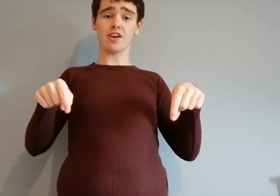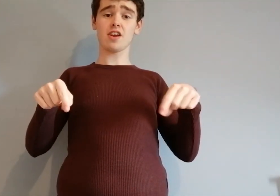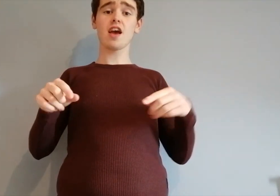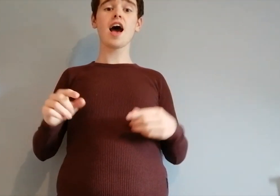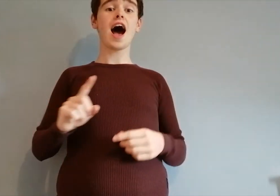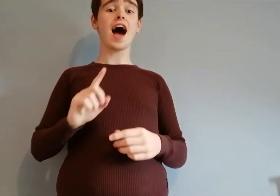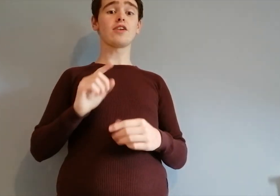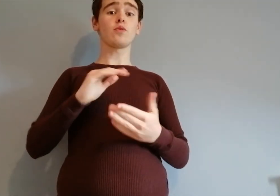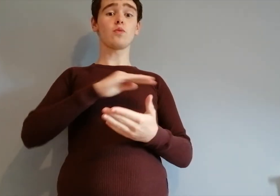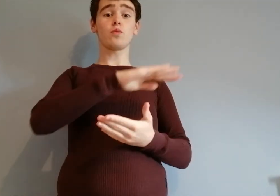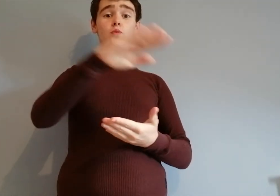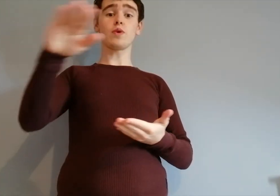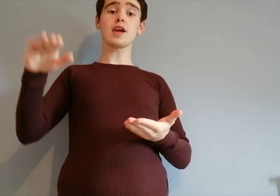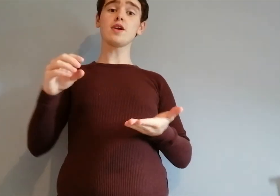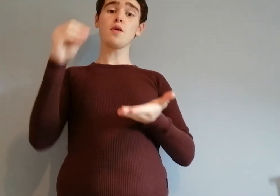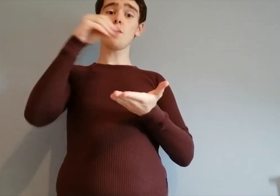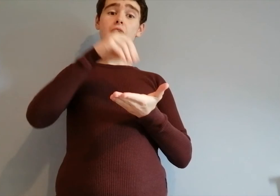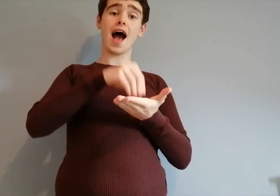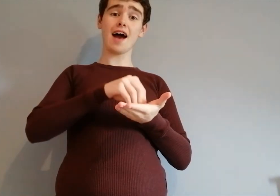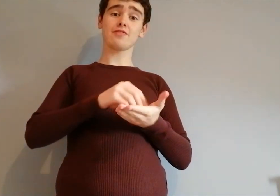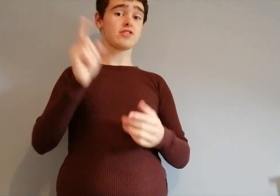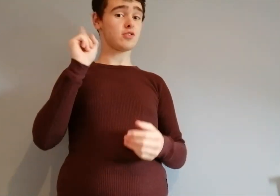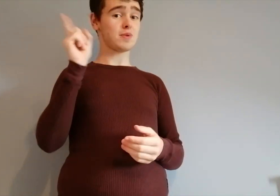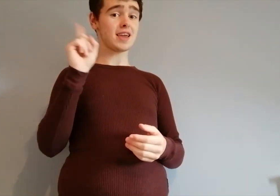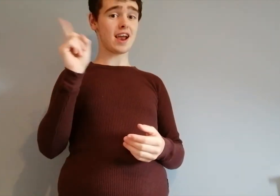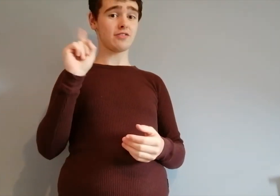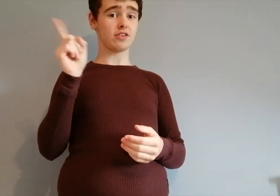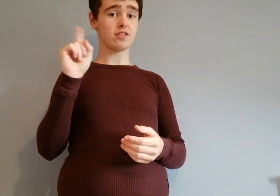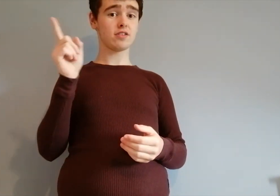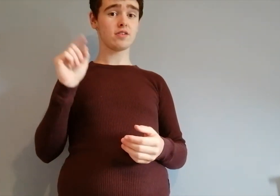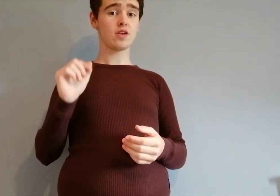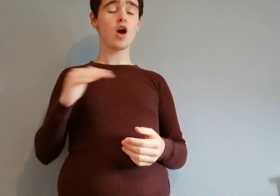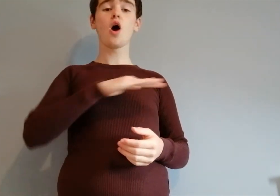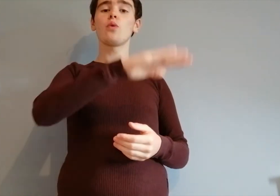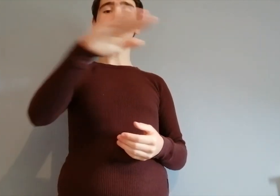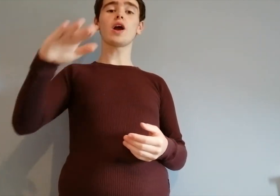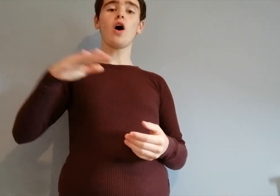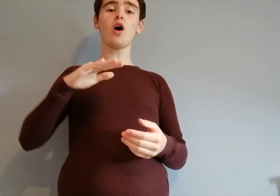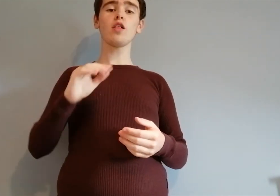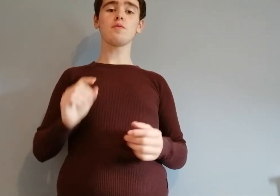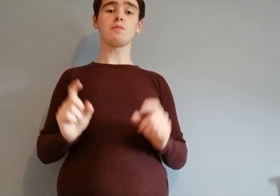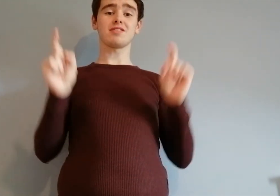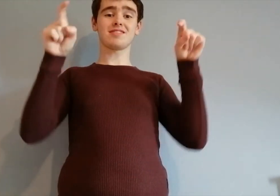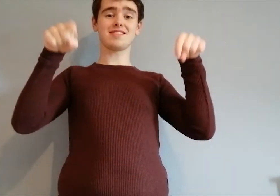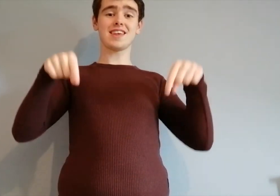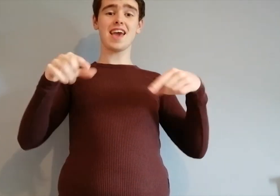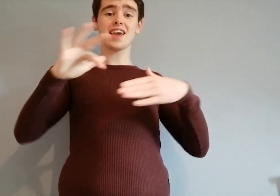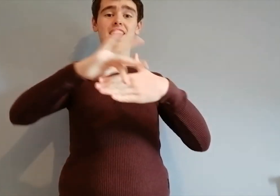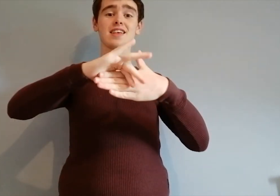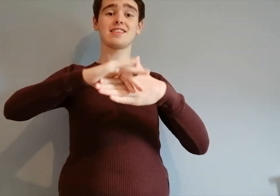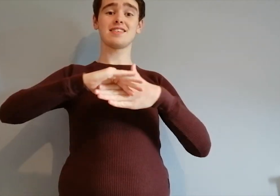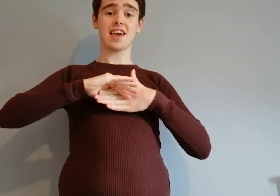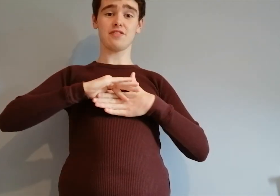and we have to be careful. We all must stay safe.